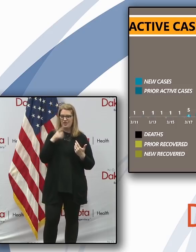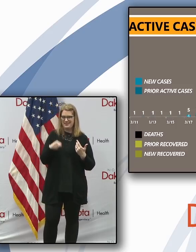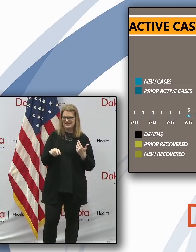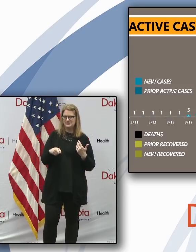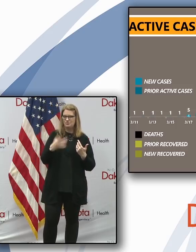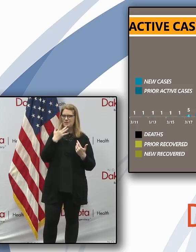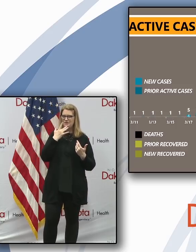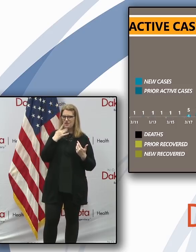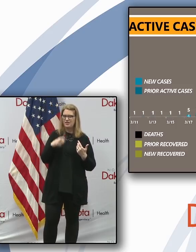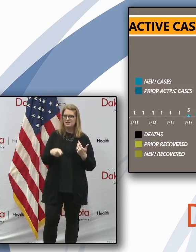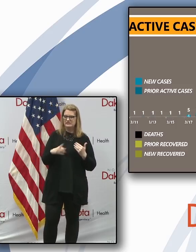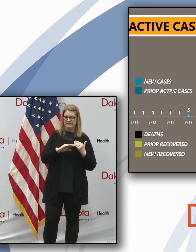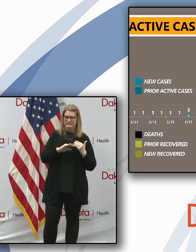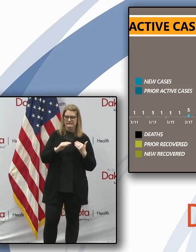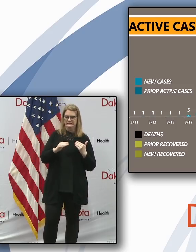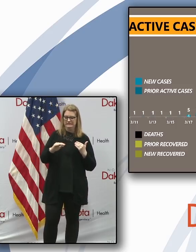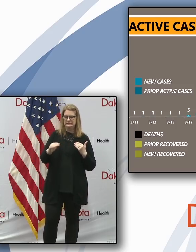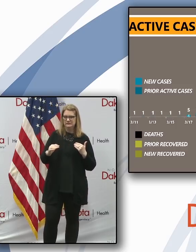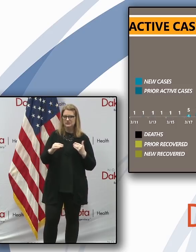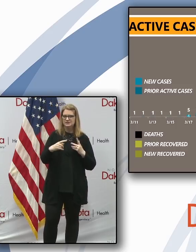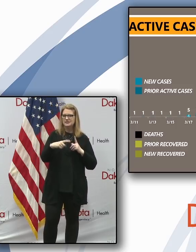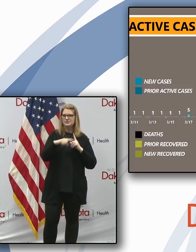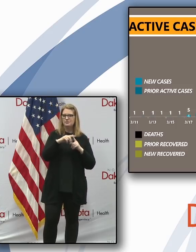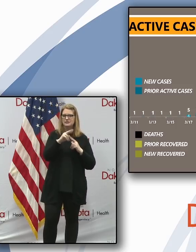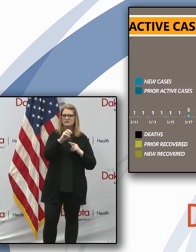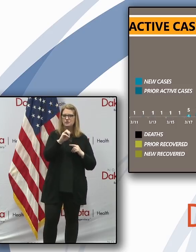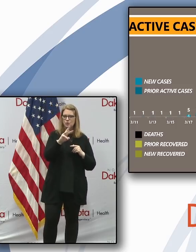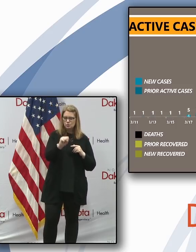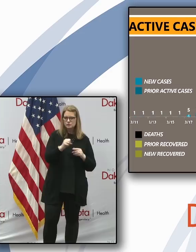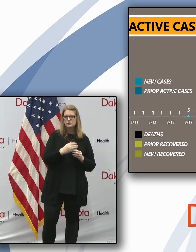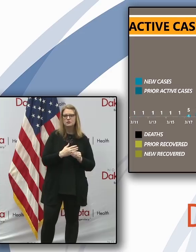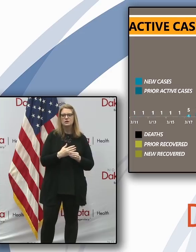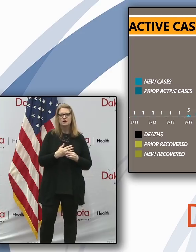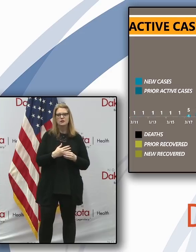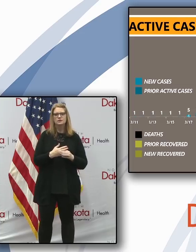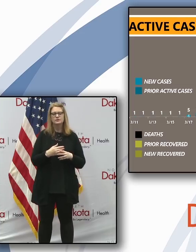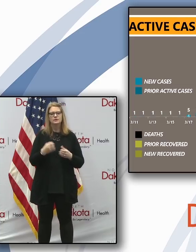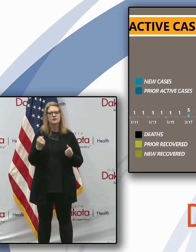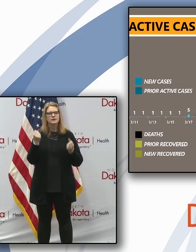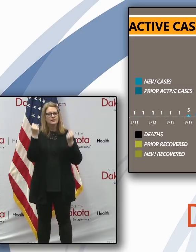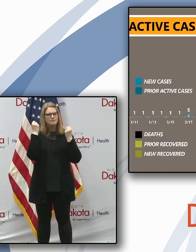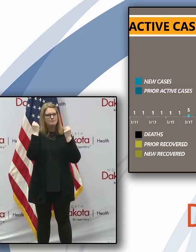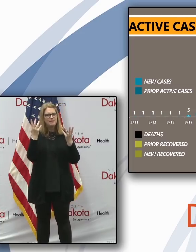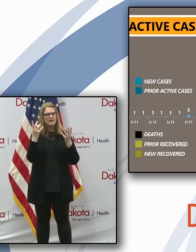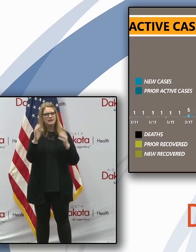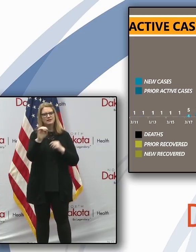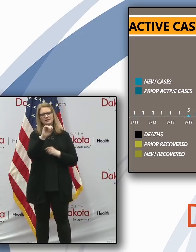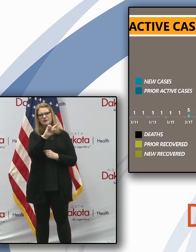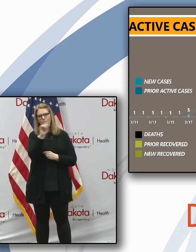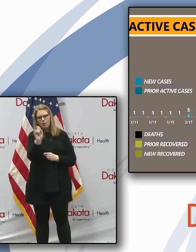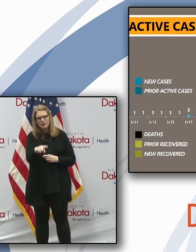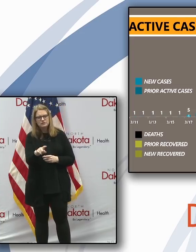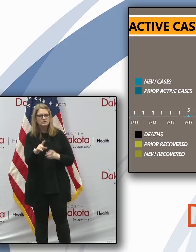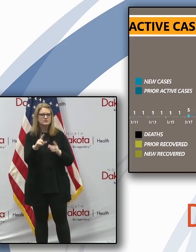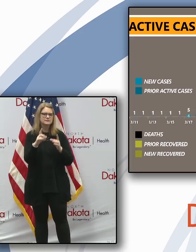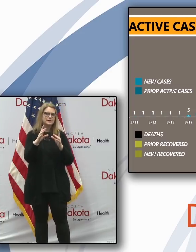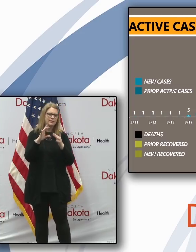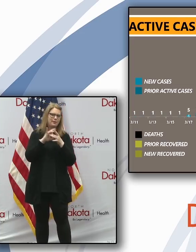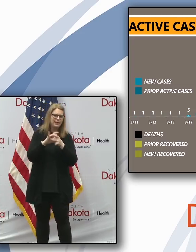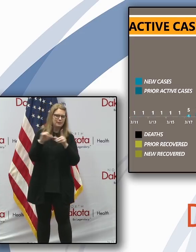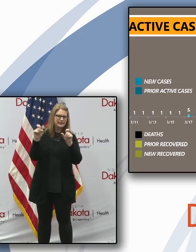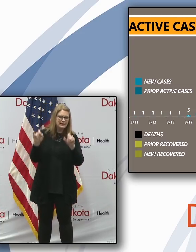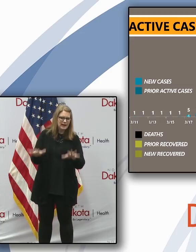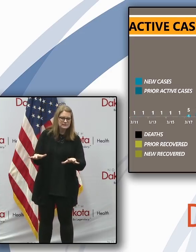so that part is the good news. We continue to hear questions about, you know, testing and